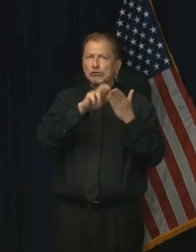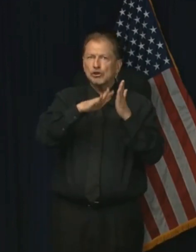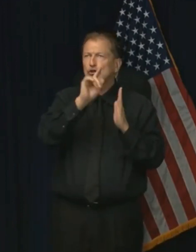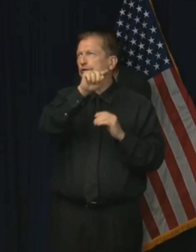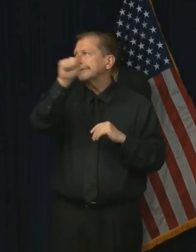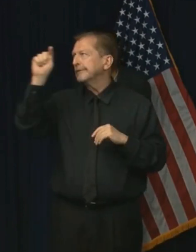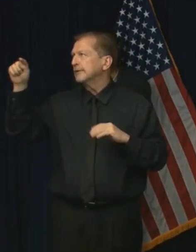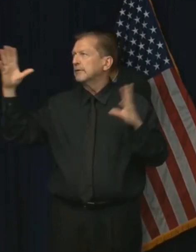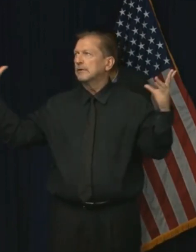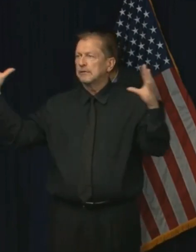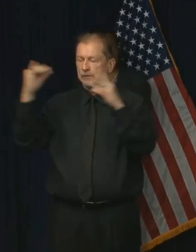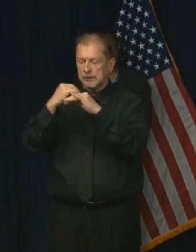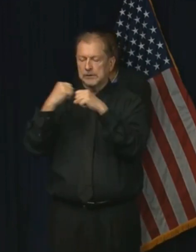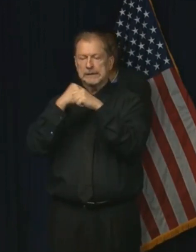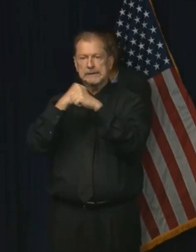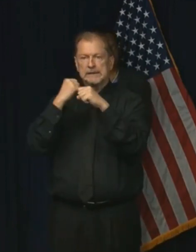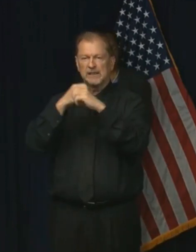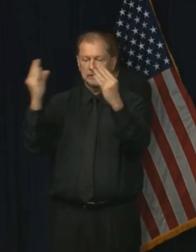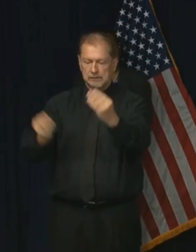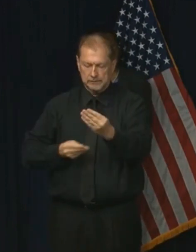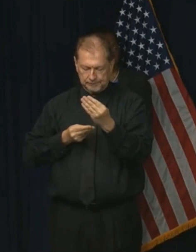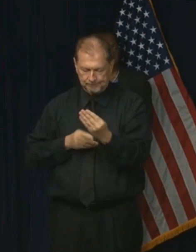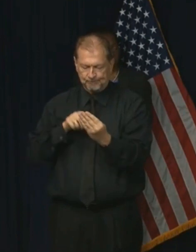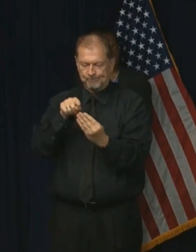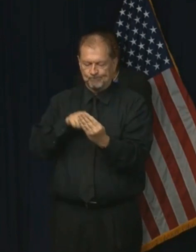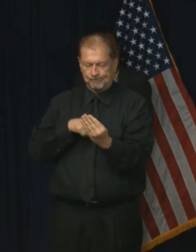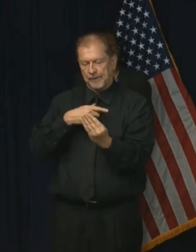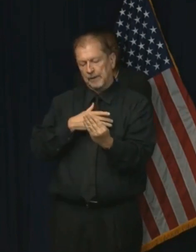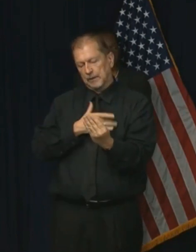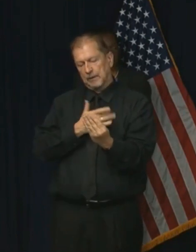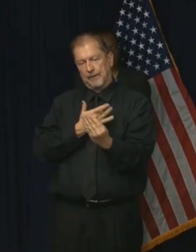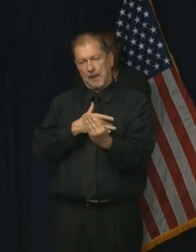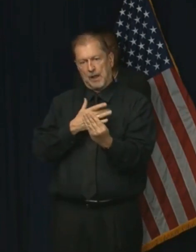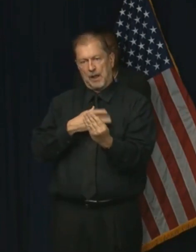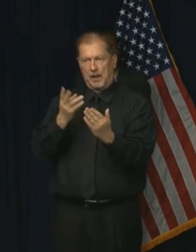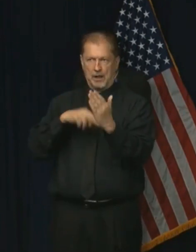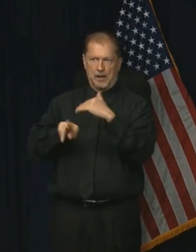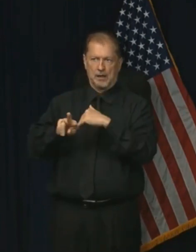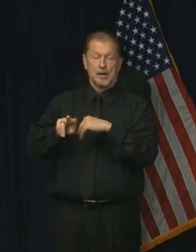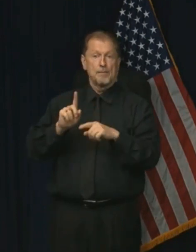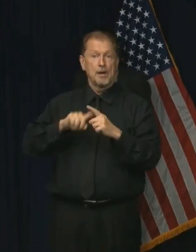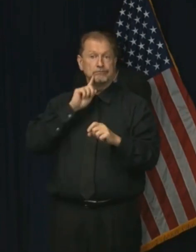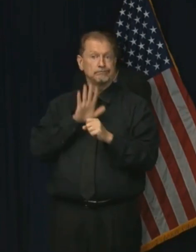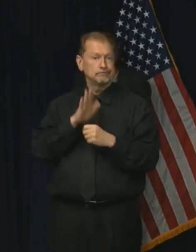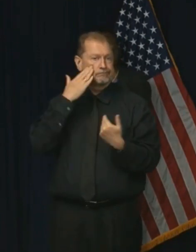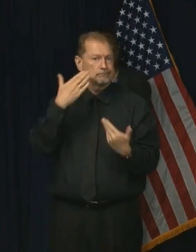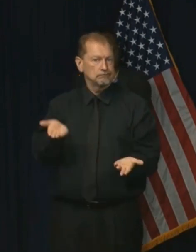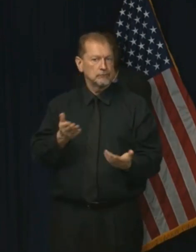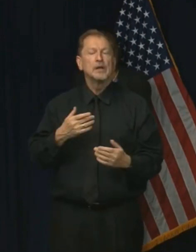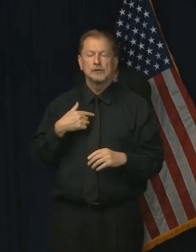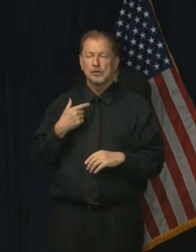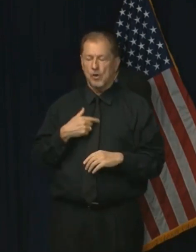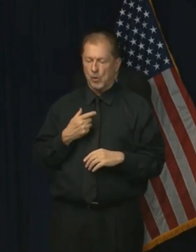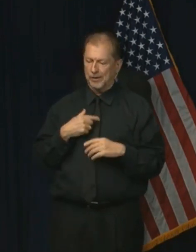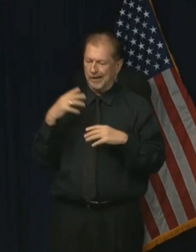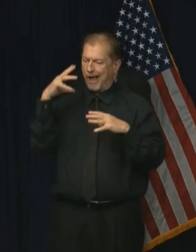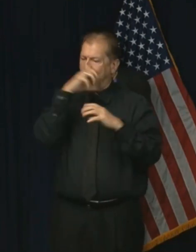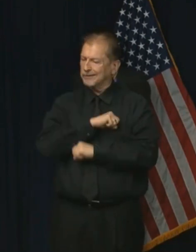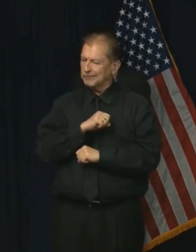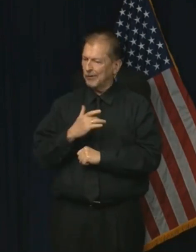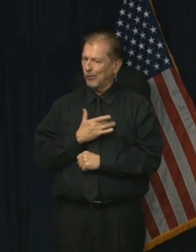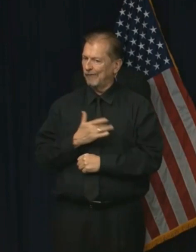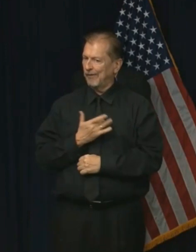institutions here in Illinois that have done a lot of modeling based upon the science and the medical doctors and their estimations. But